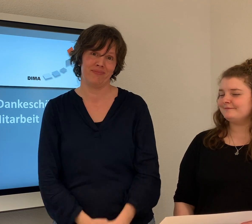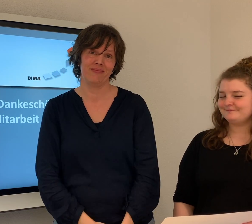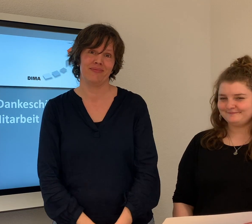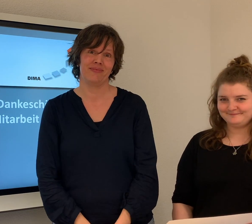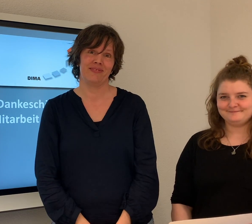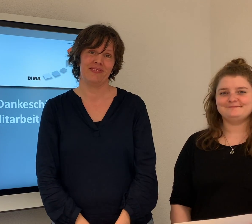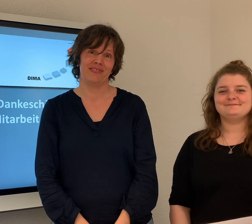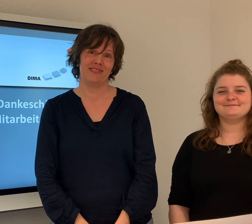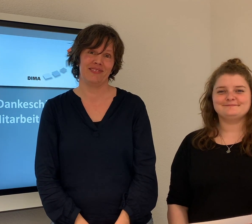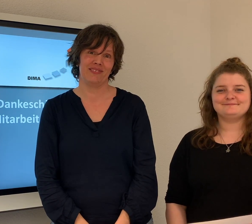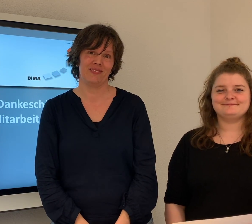I'll see you next time.